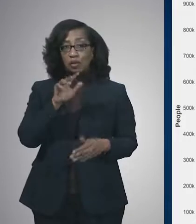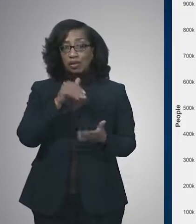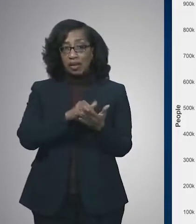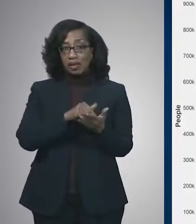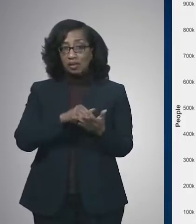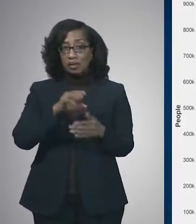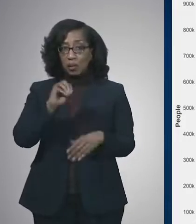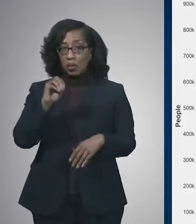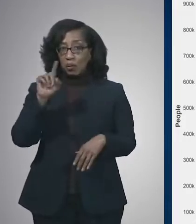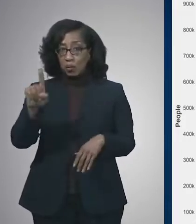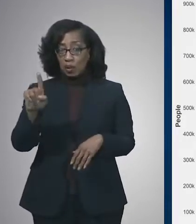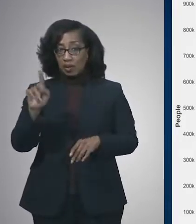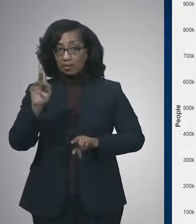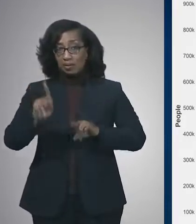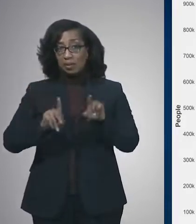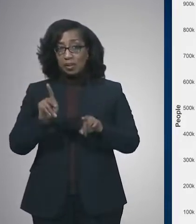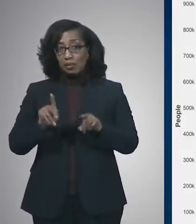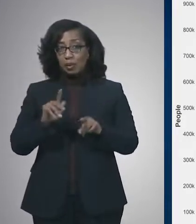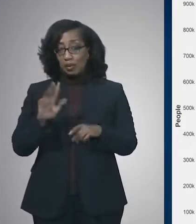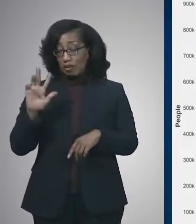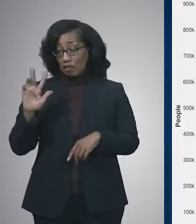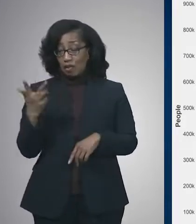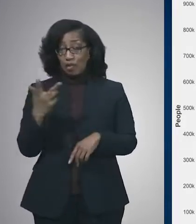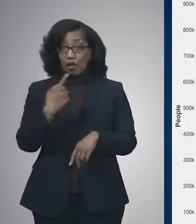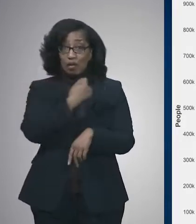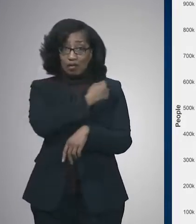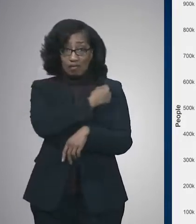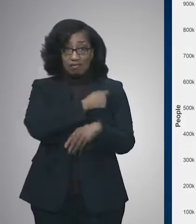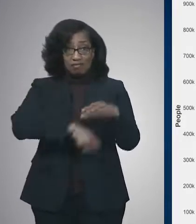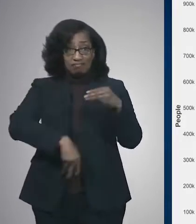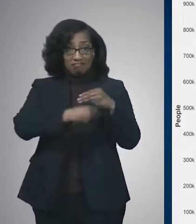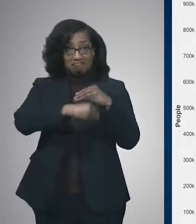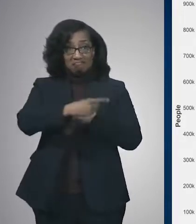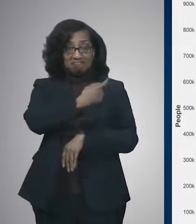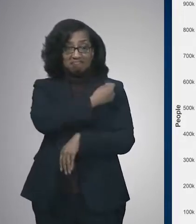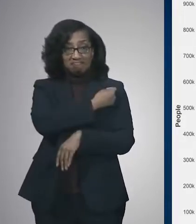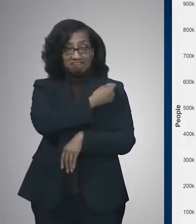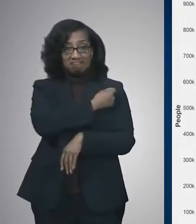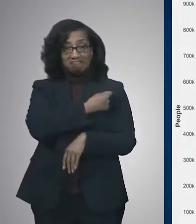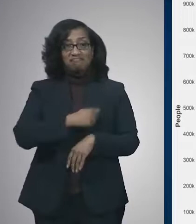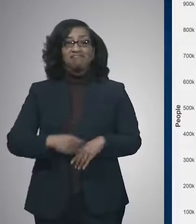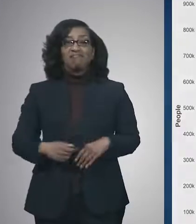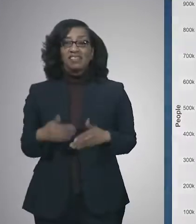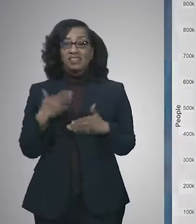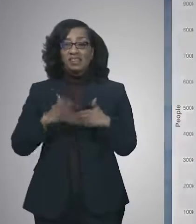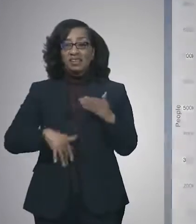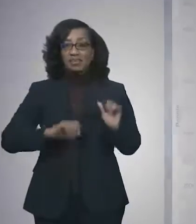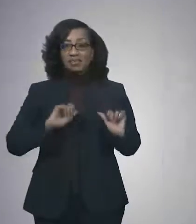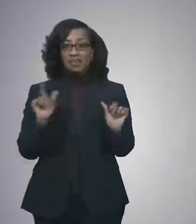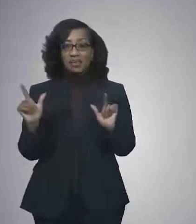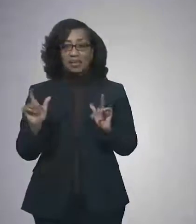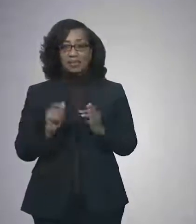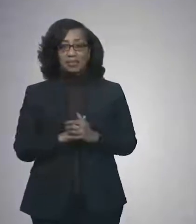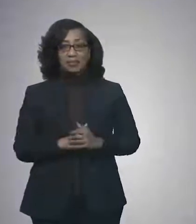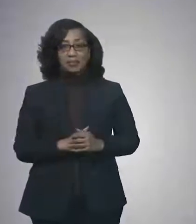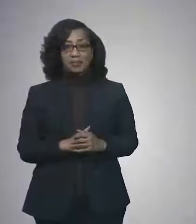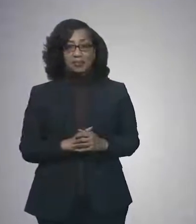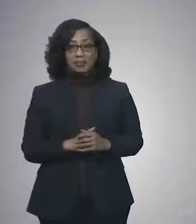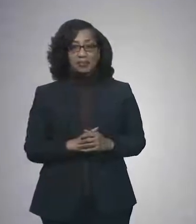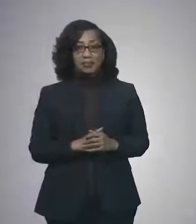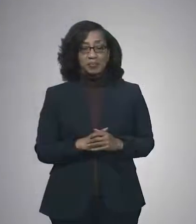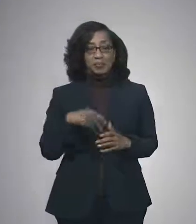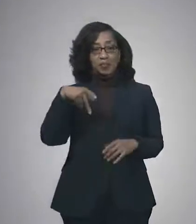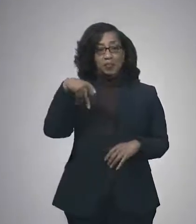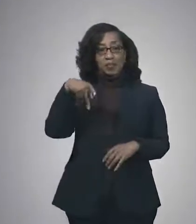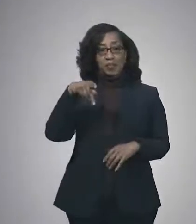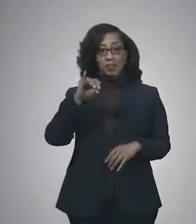people have received a third or additional dose of vaccine. That is the end of those slides. The Pipkin